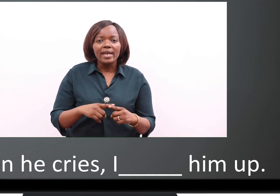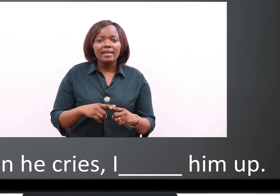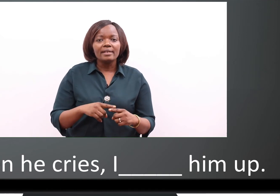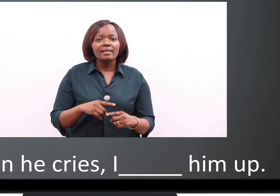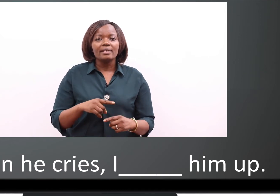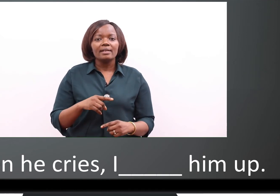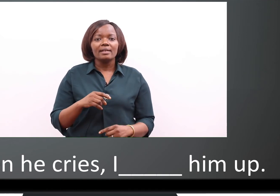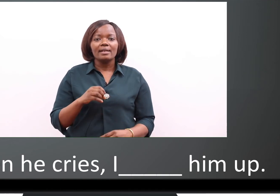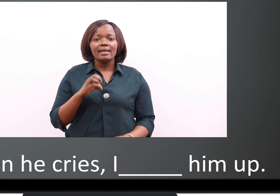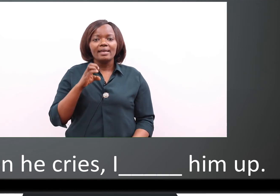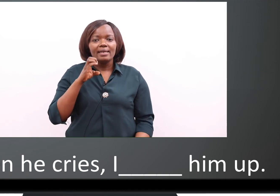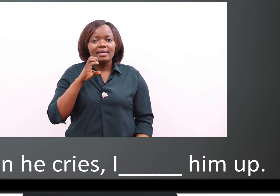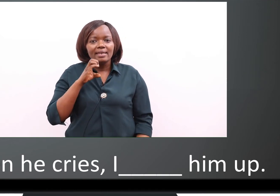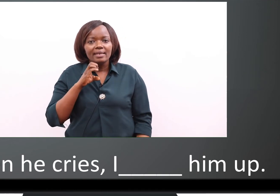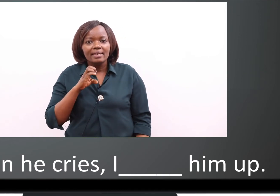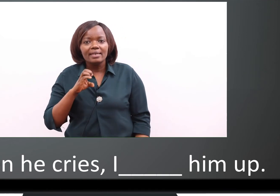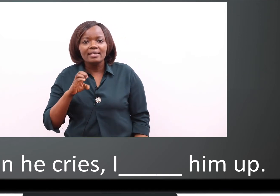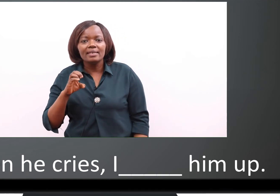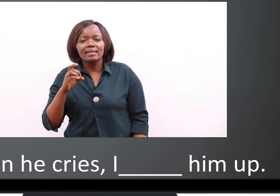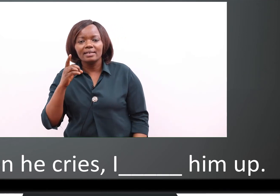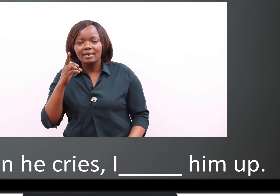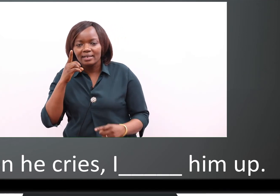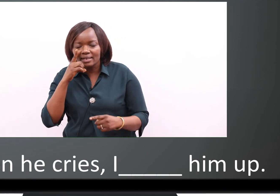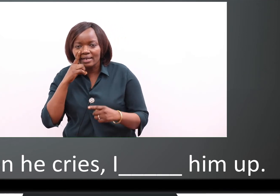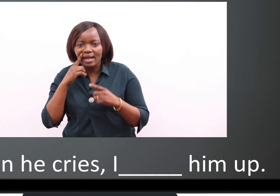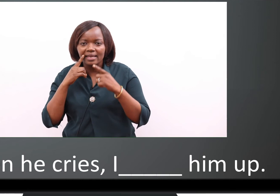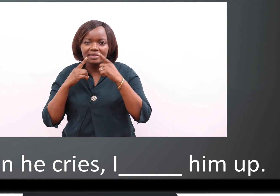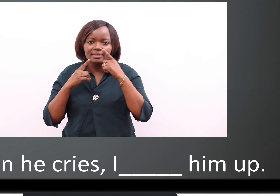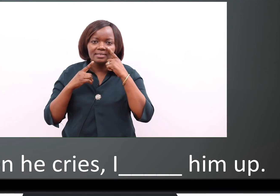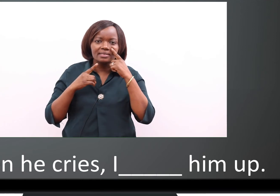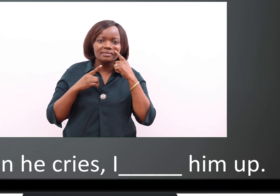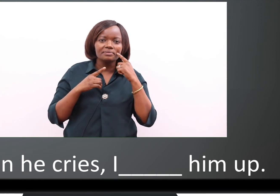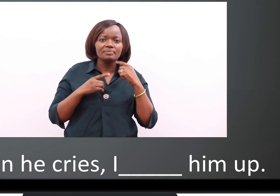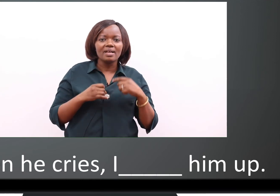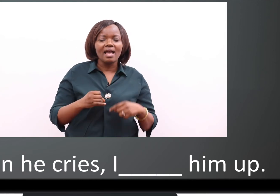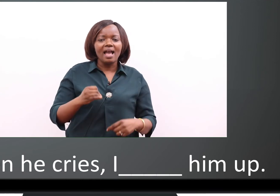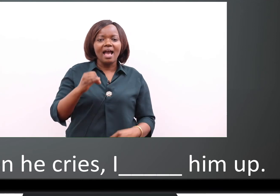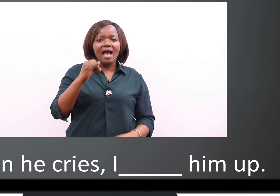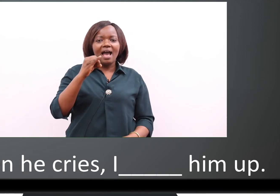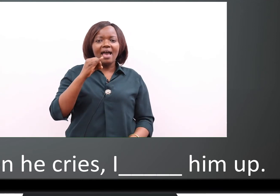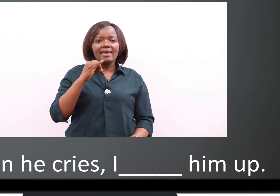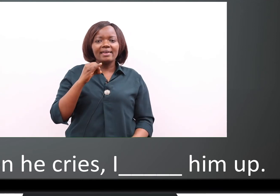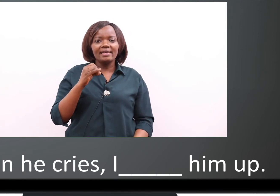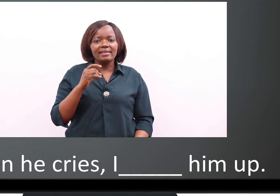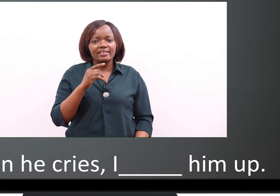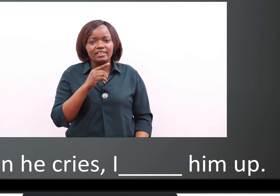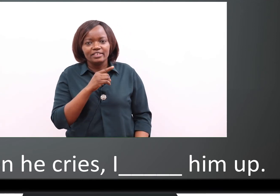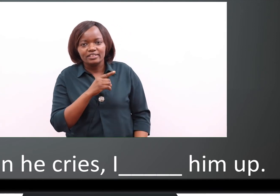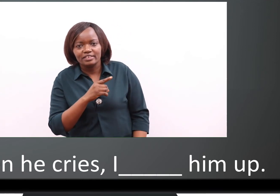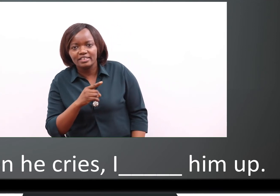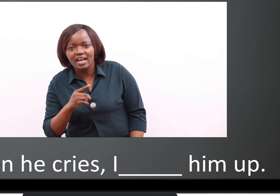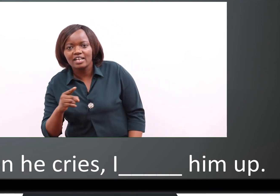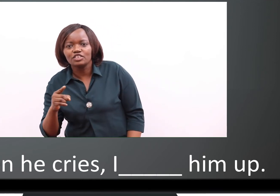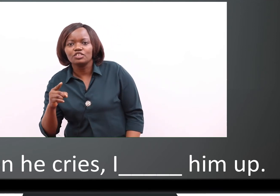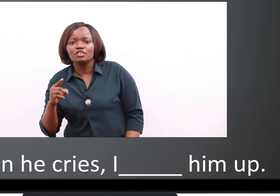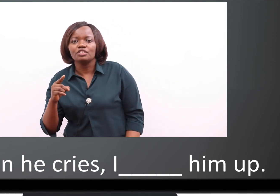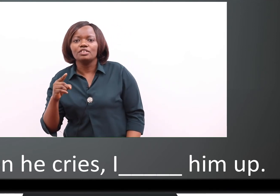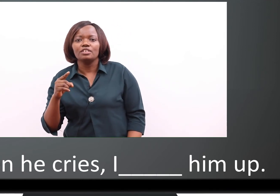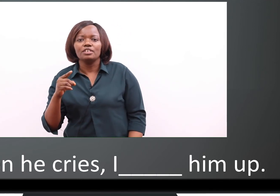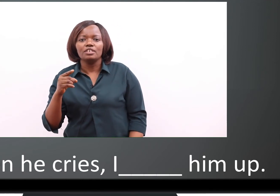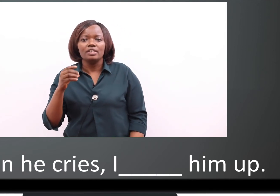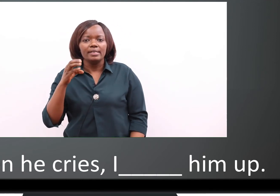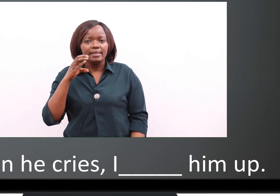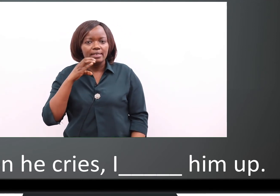When he cries, I dash